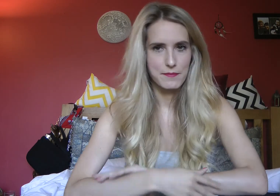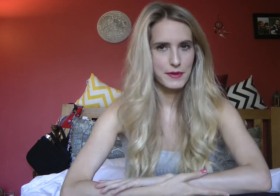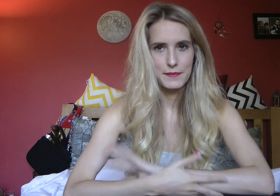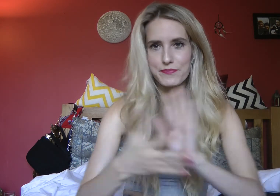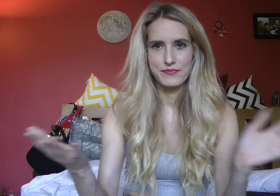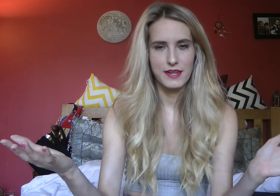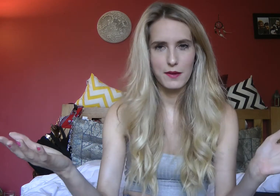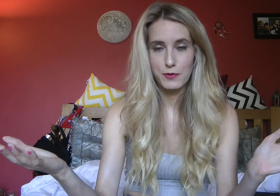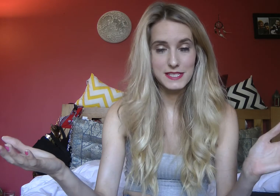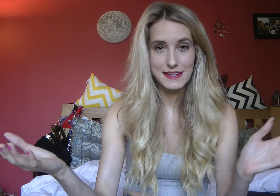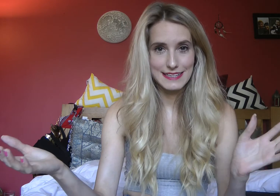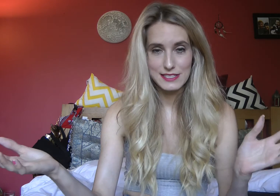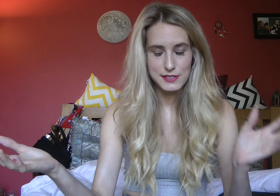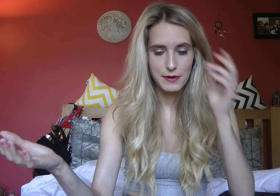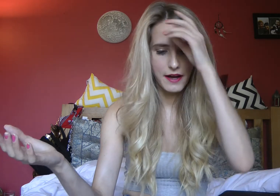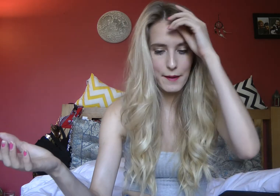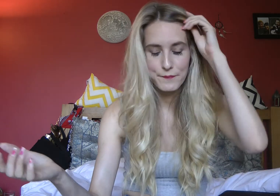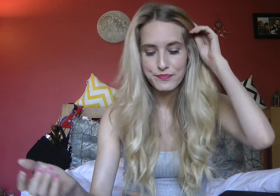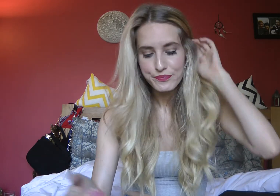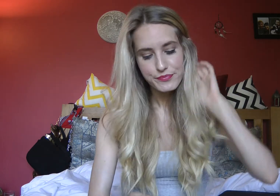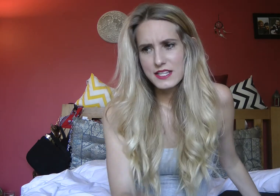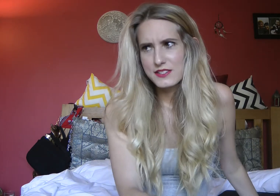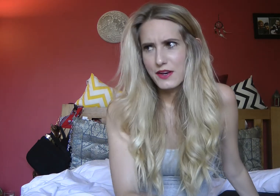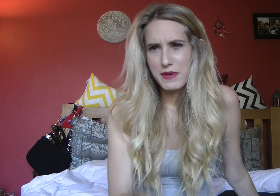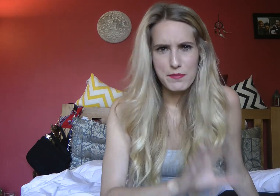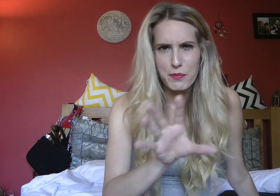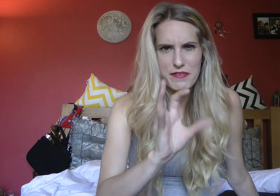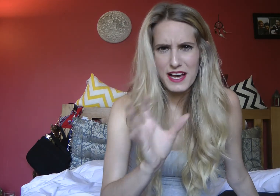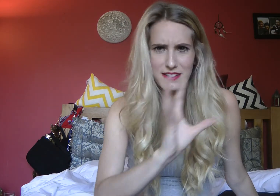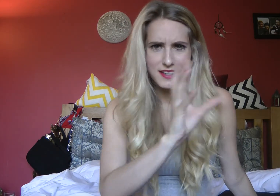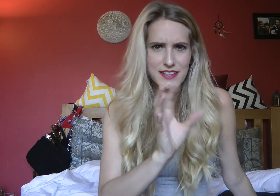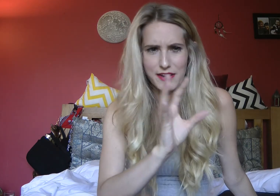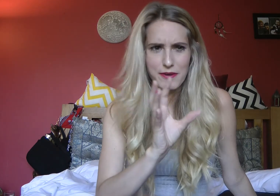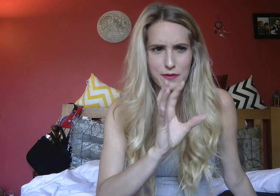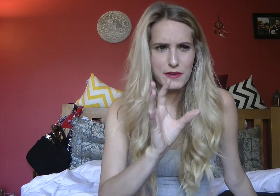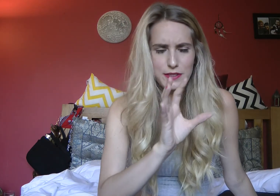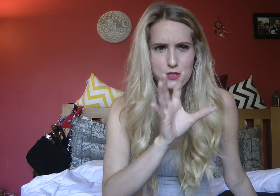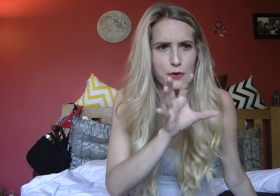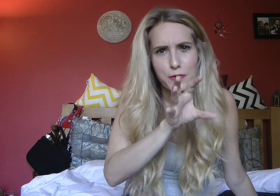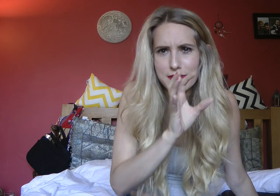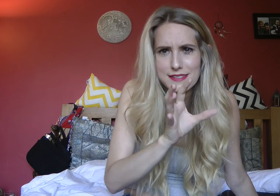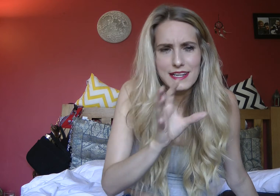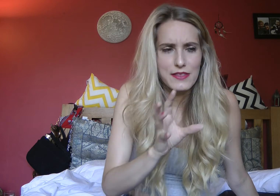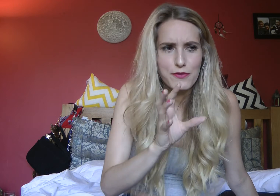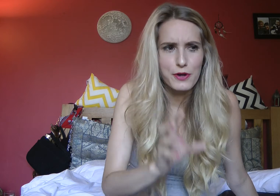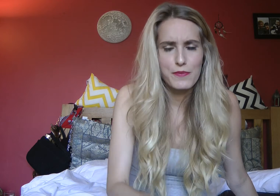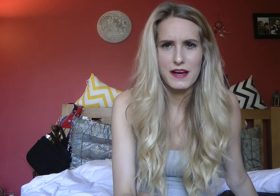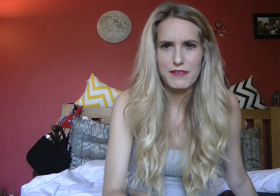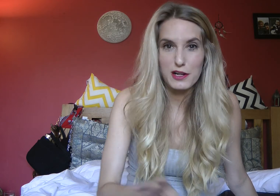but I'm always early it's just the way I am. So me and Poppy found a you know one of those corners in the room that felt